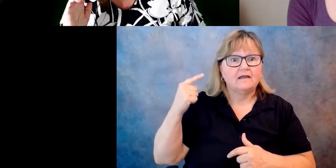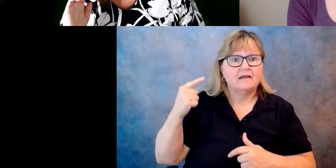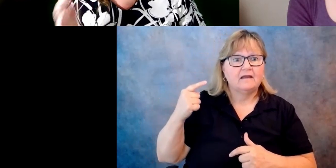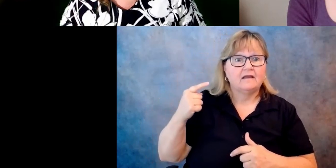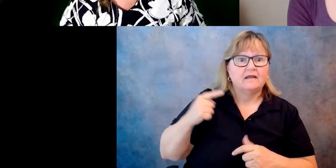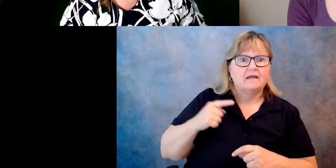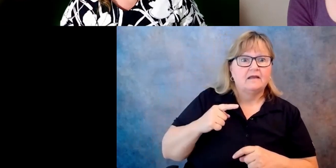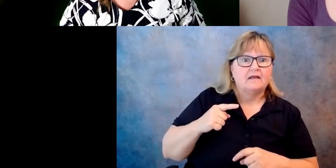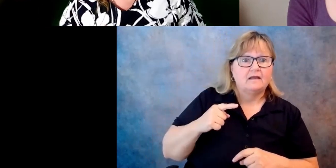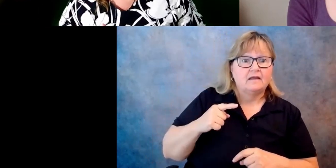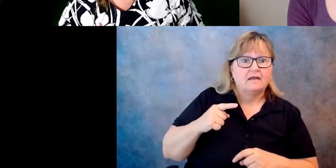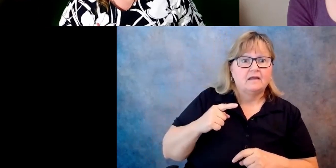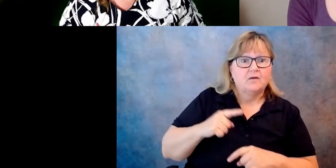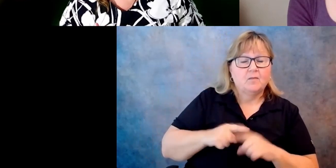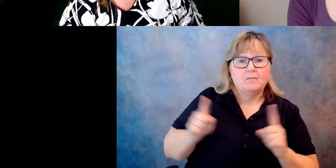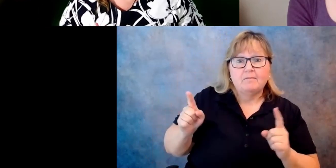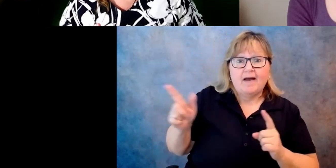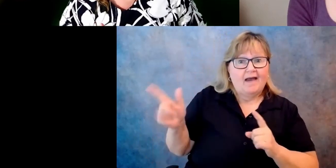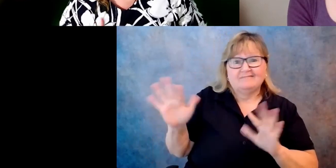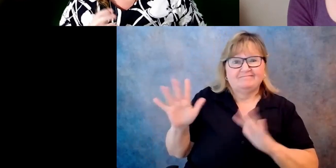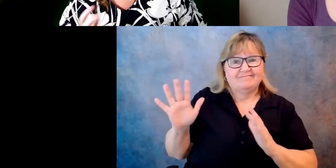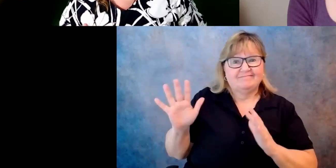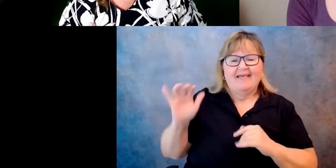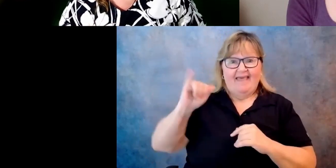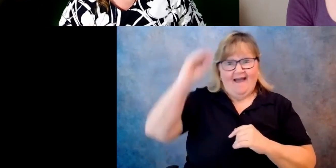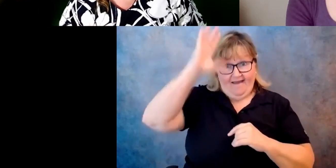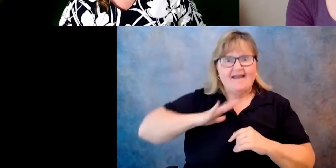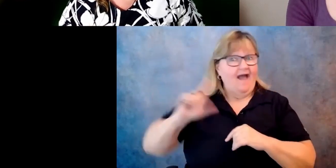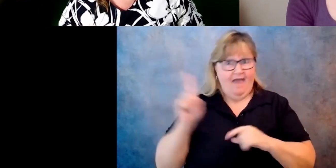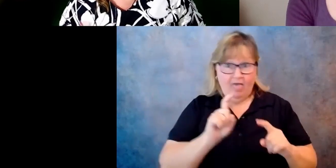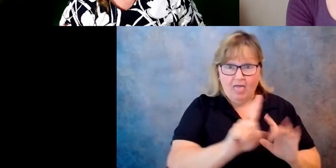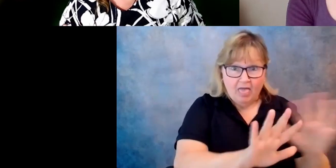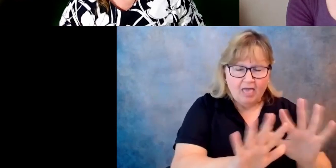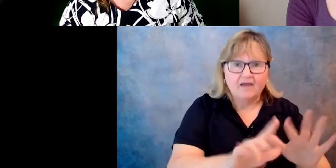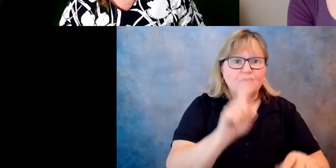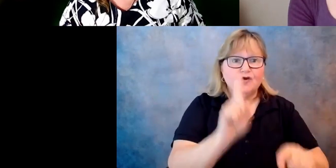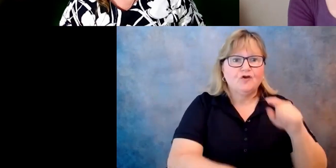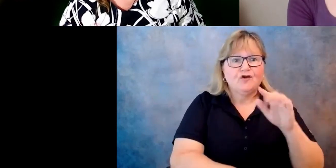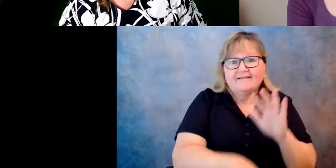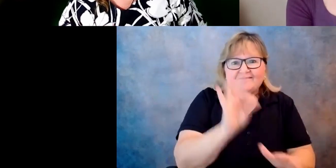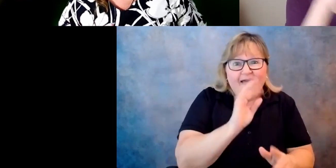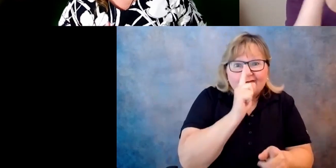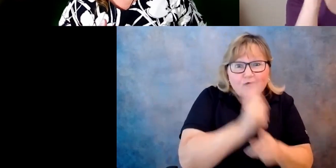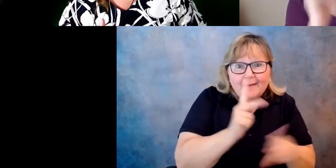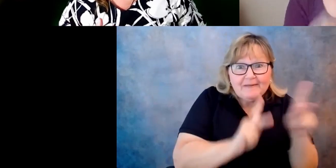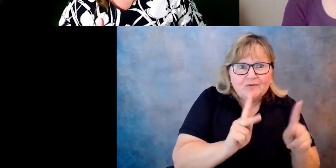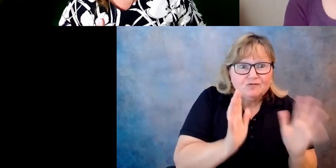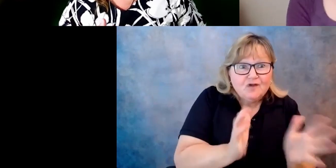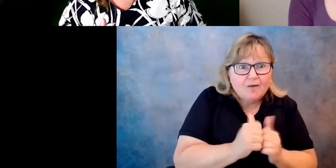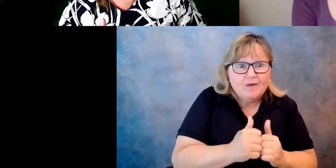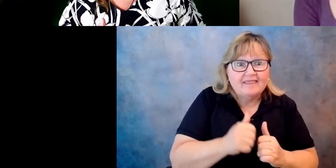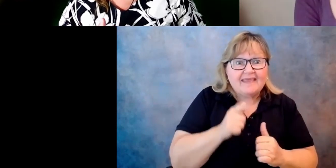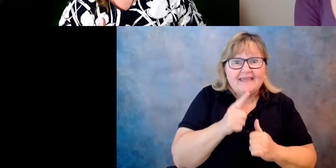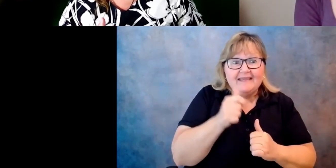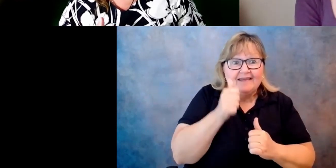right gate, couldn't find the right persons to talk to. And he was, he's an amputee. So he was in a lot of